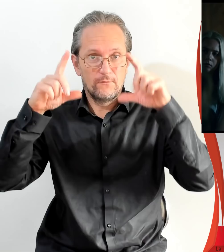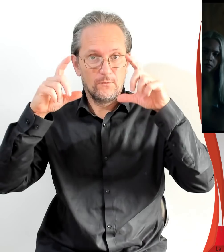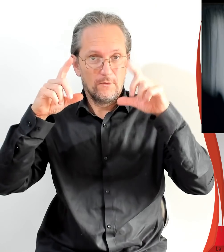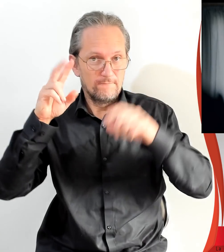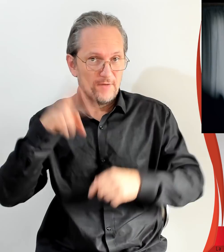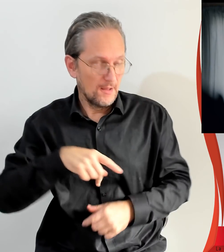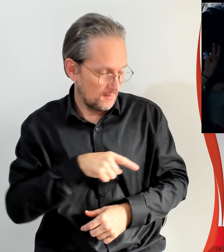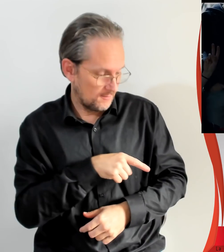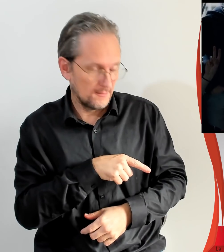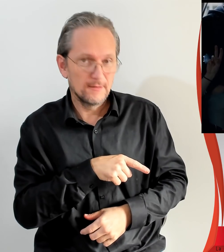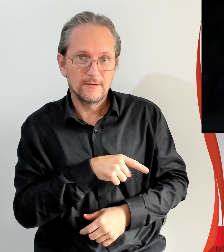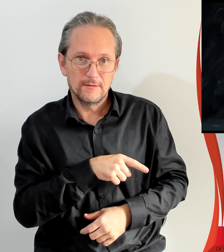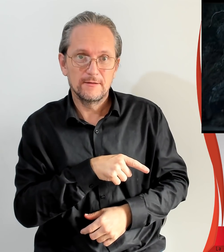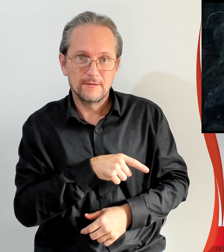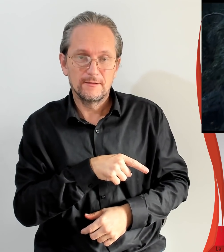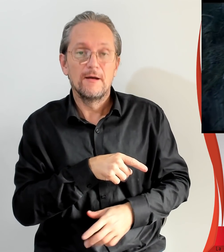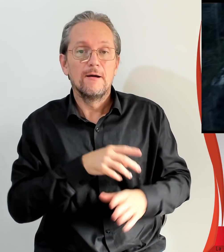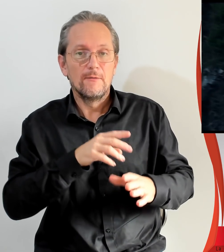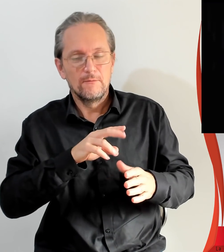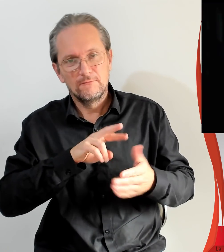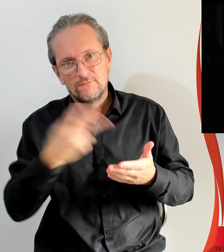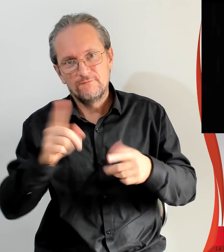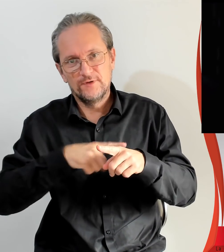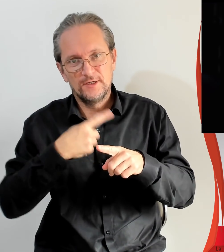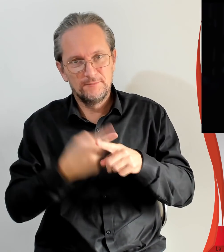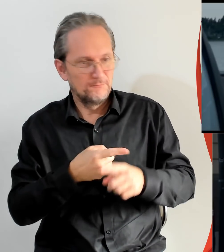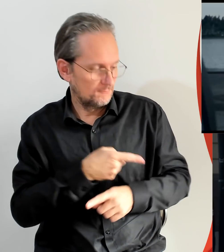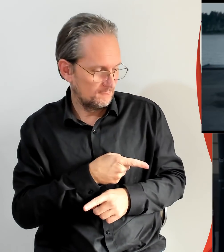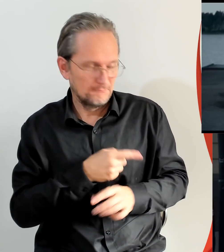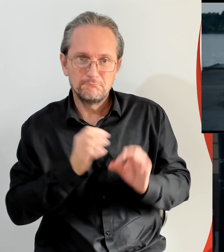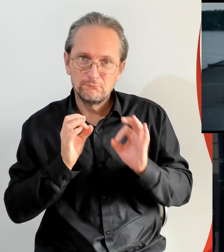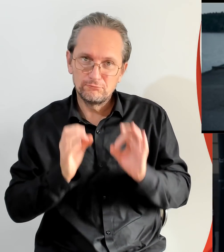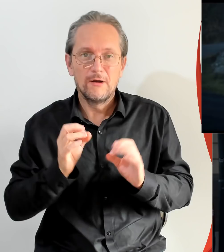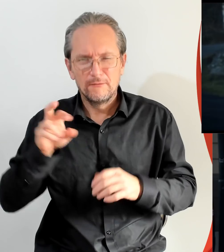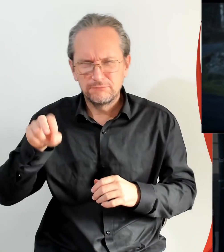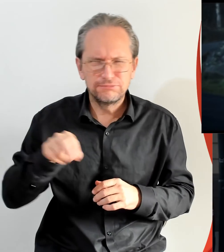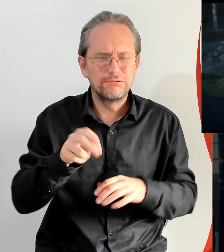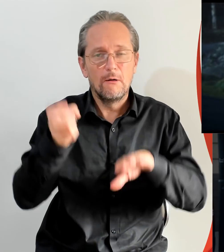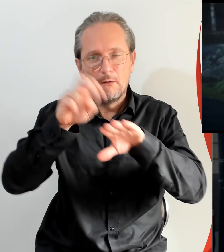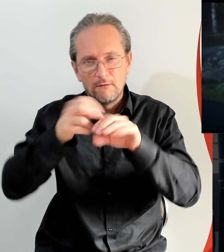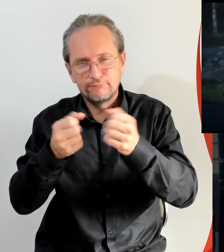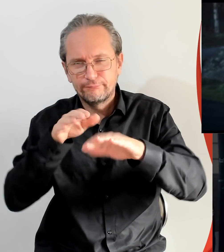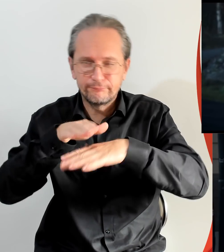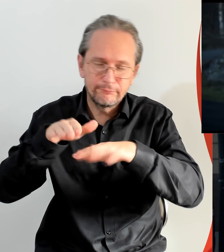information, okay? I'm the muscle PD. You heard about the bomb in the city. Yes. I've been sent to secure the island